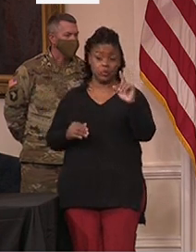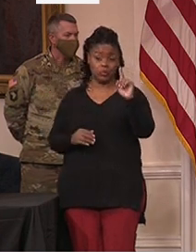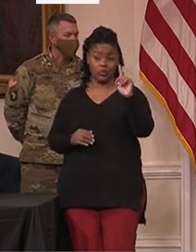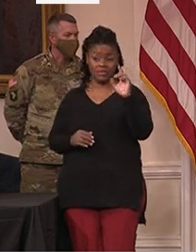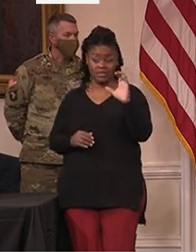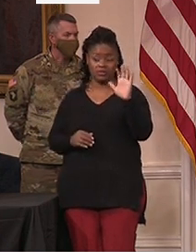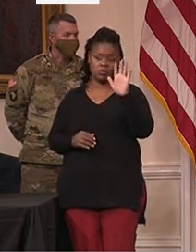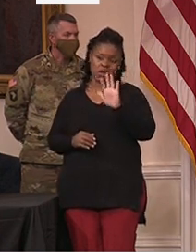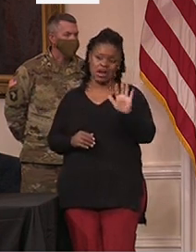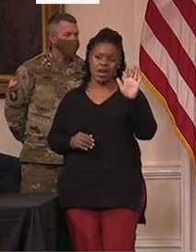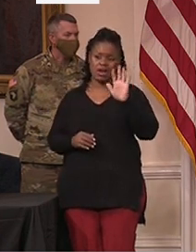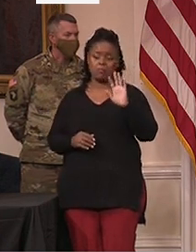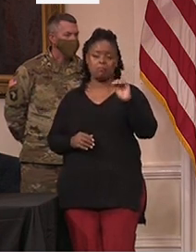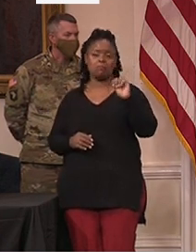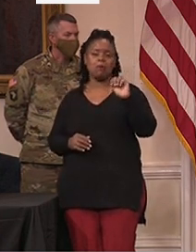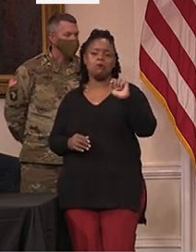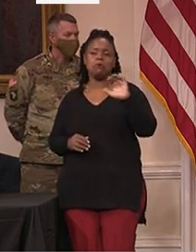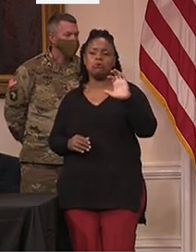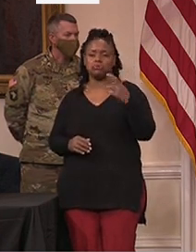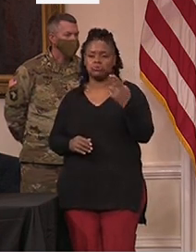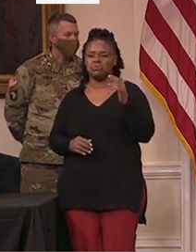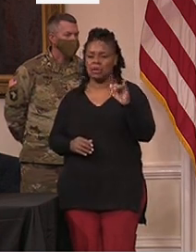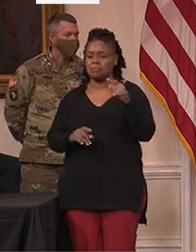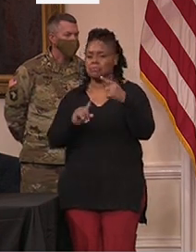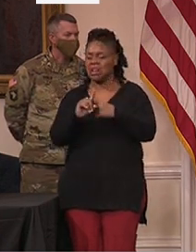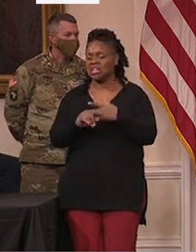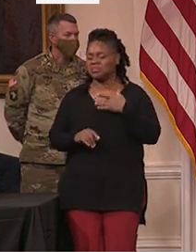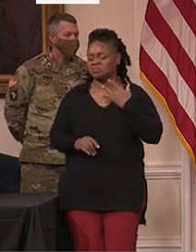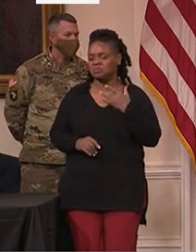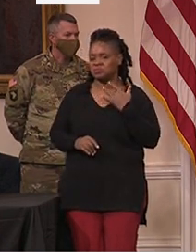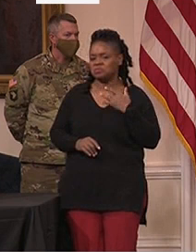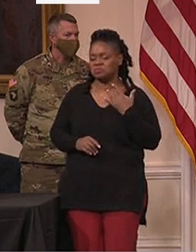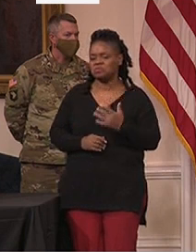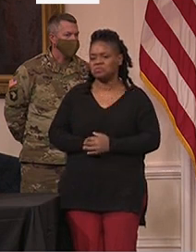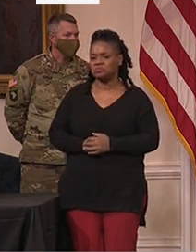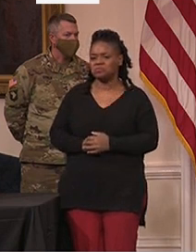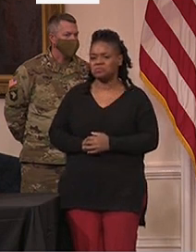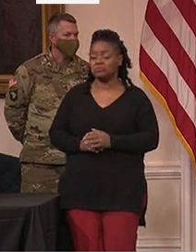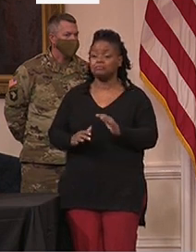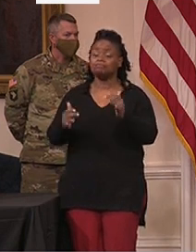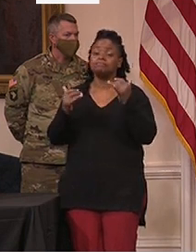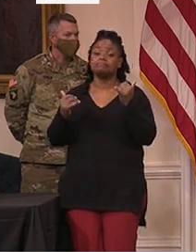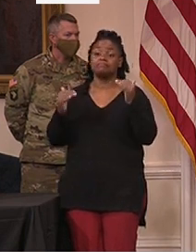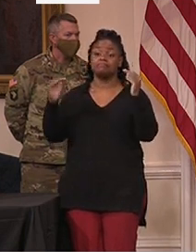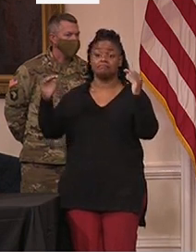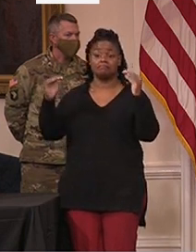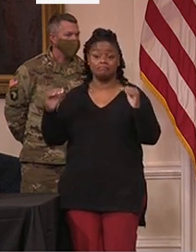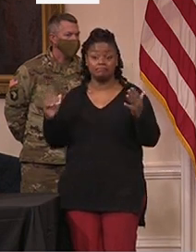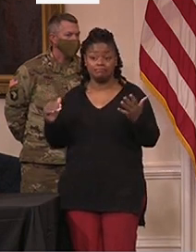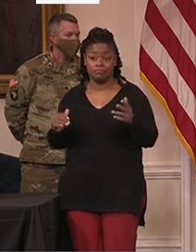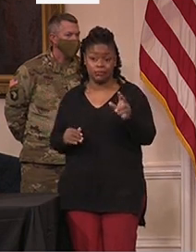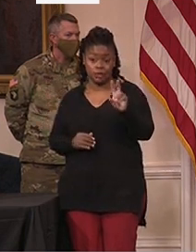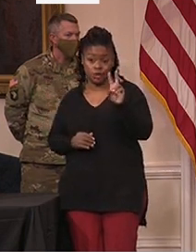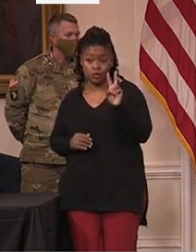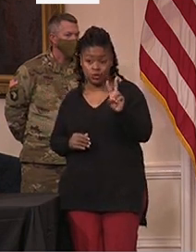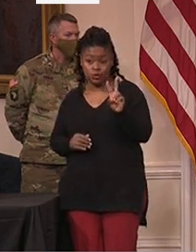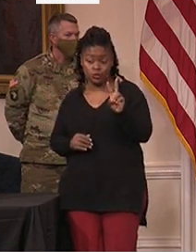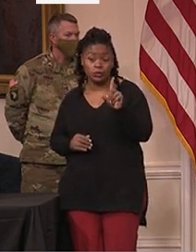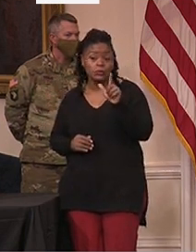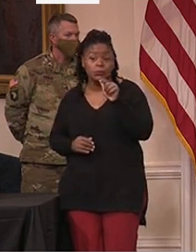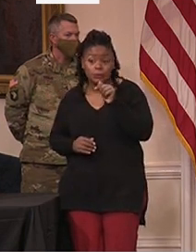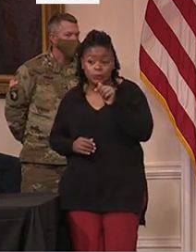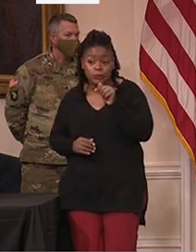sometime in March. Our newly updated phase two will now include Marylanders